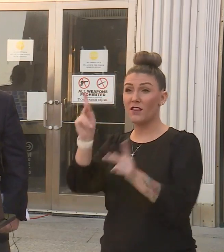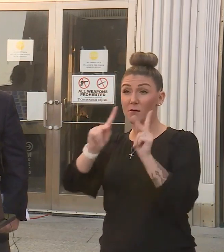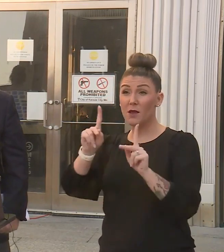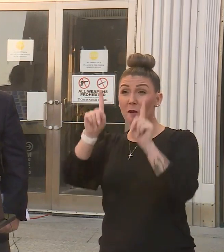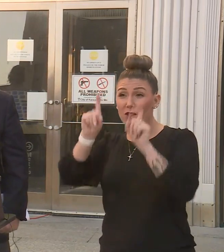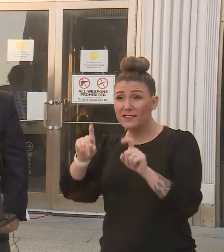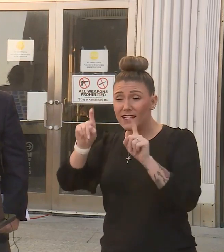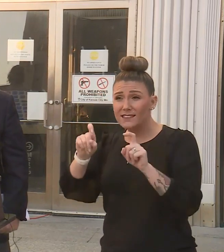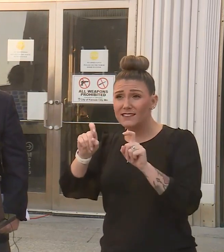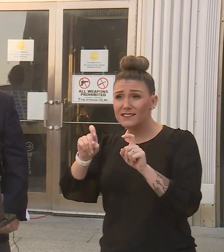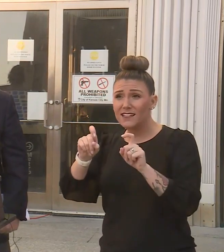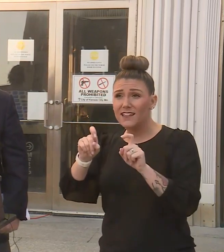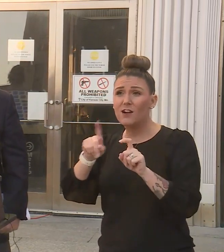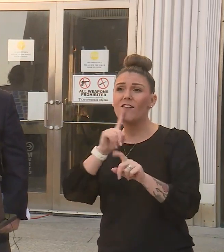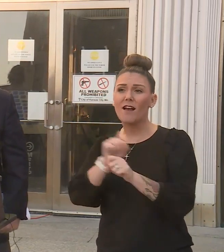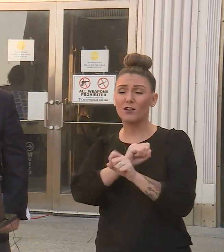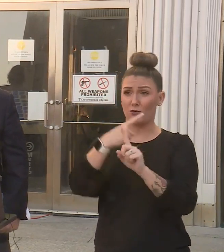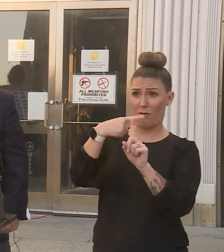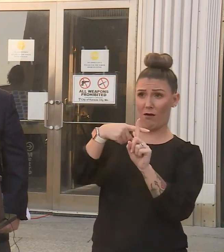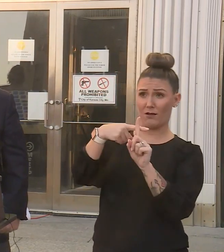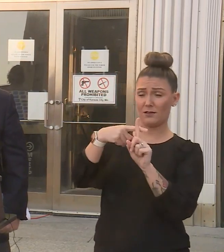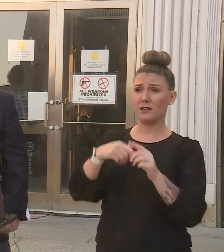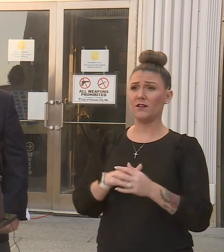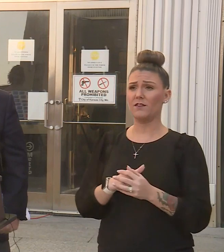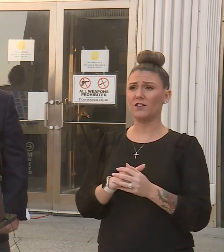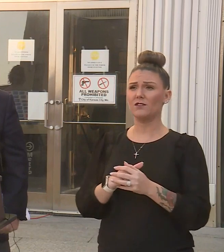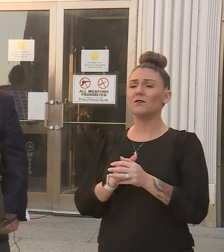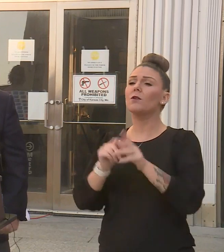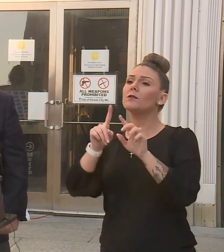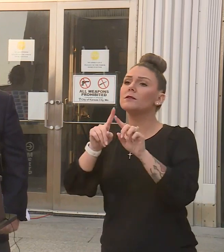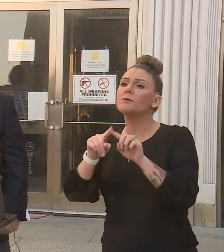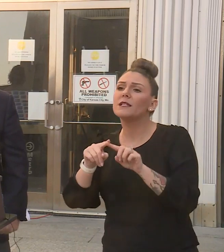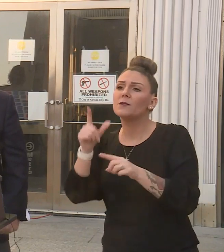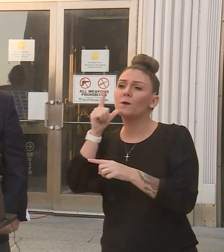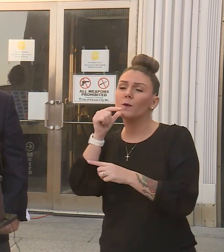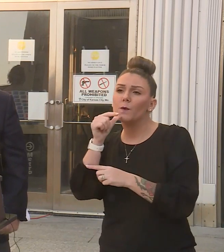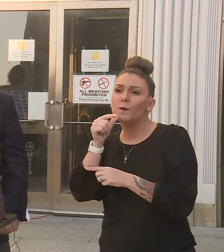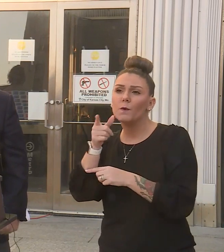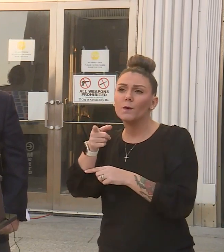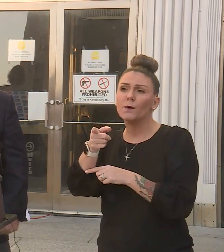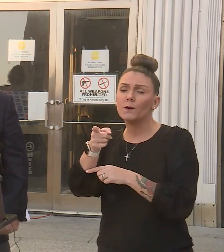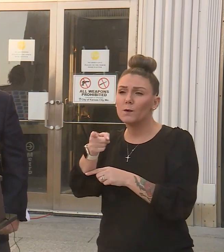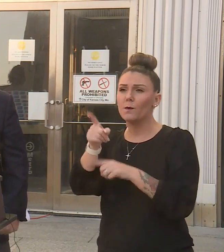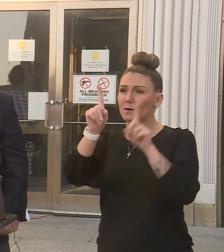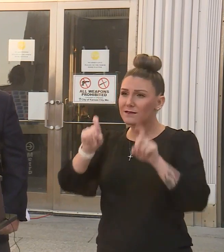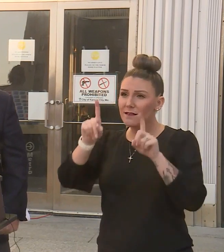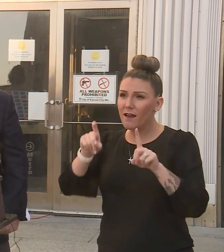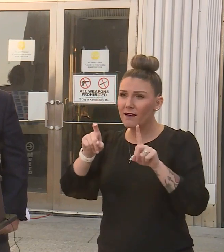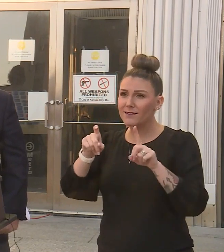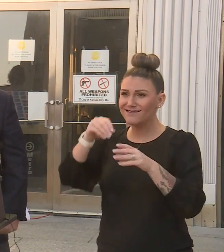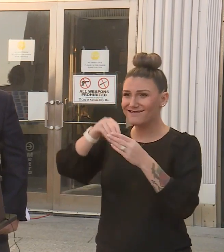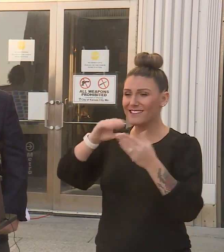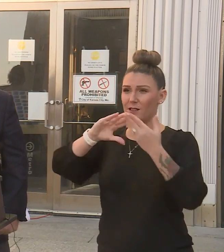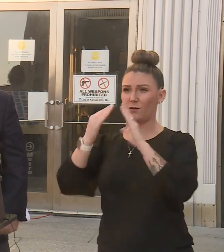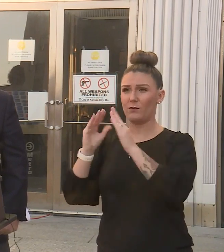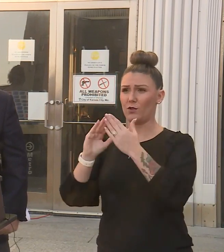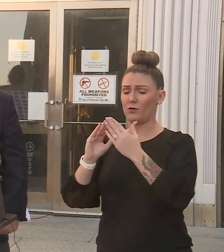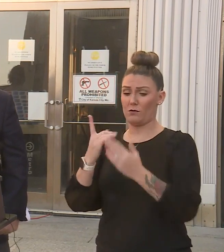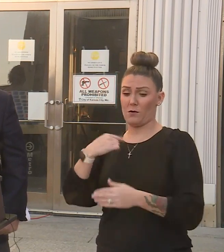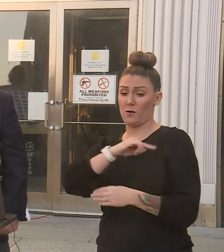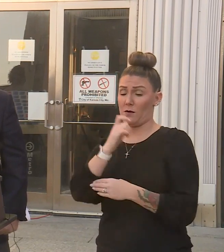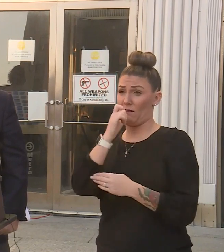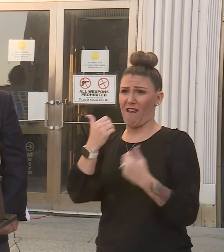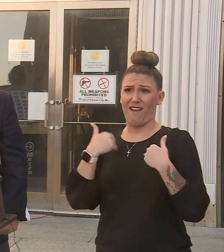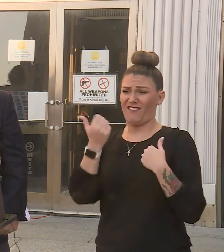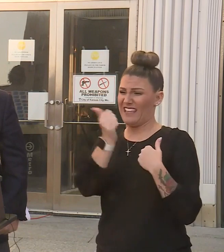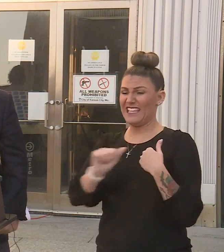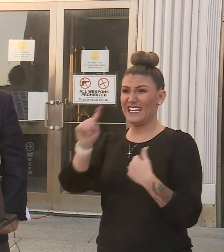are positive. So it depends on who you're testing in that community. We don't have any